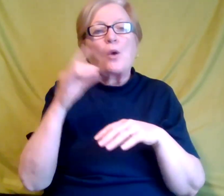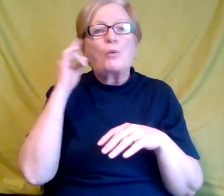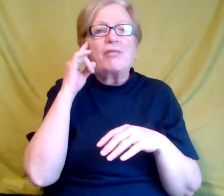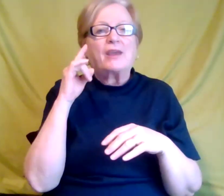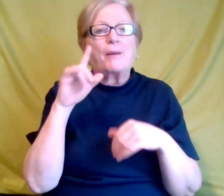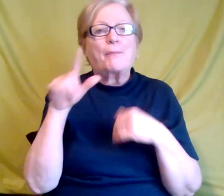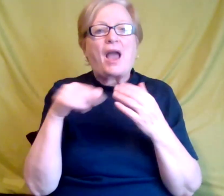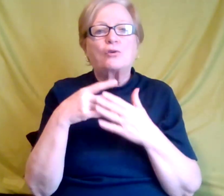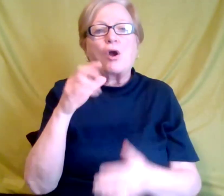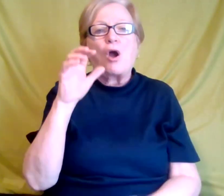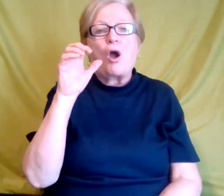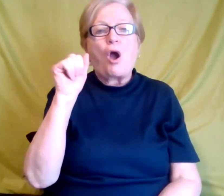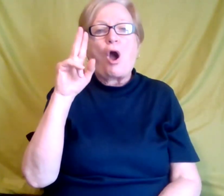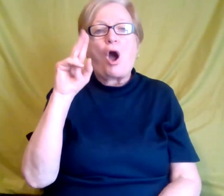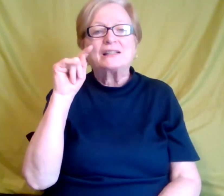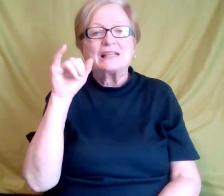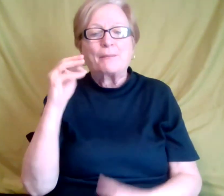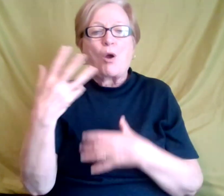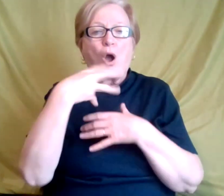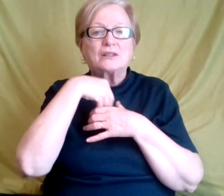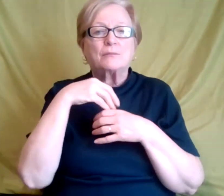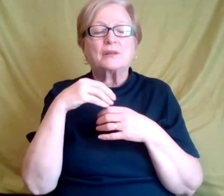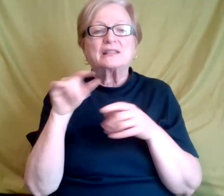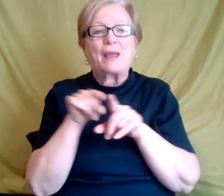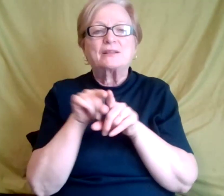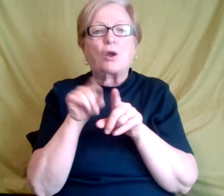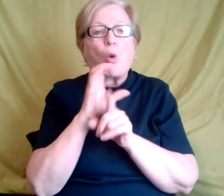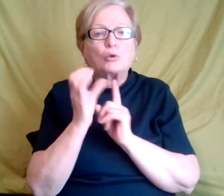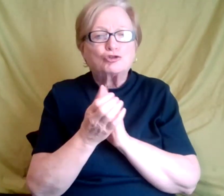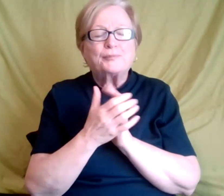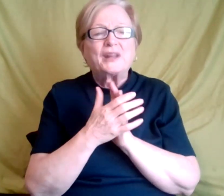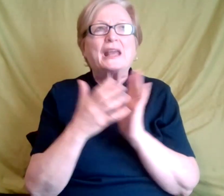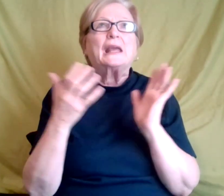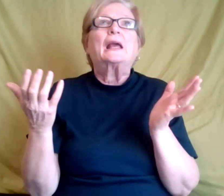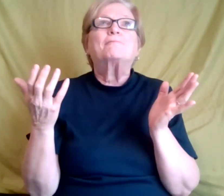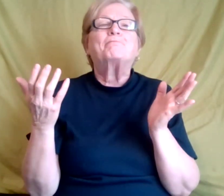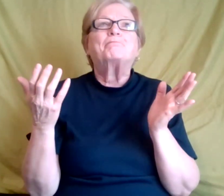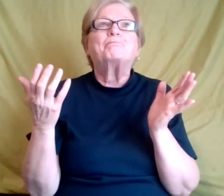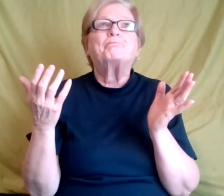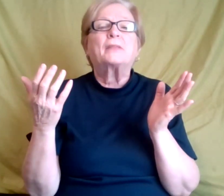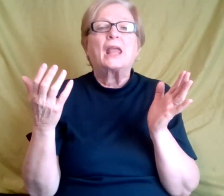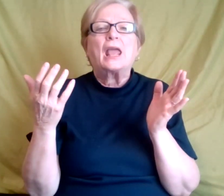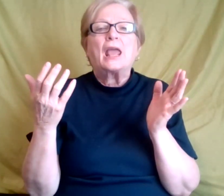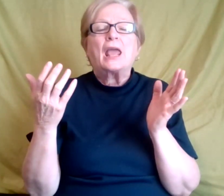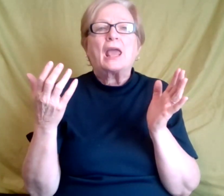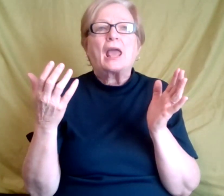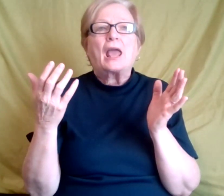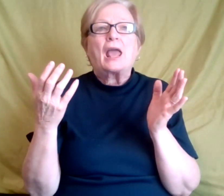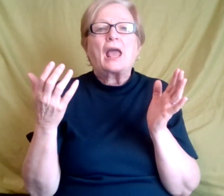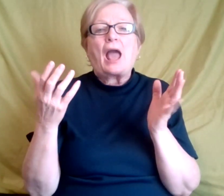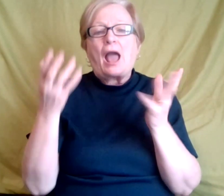autism as being a culture. And so with that being said, I am